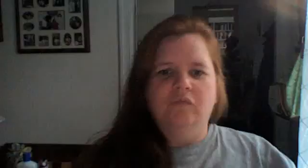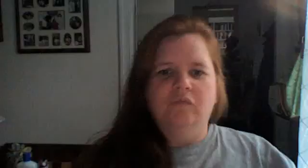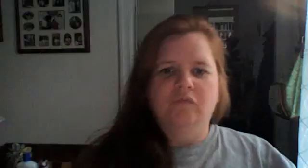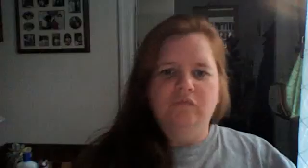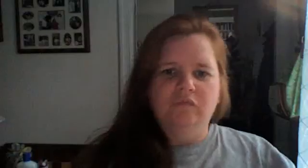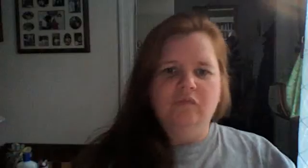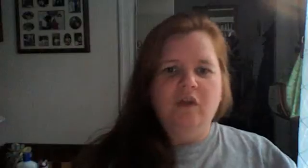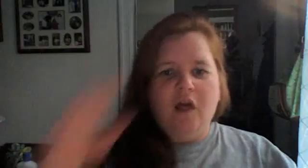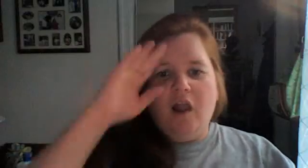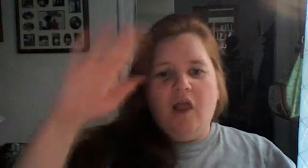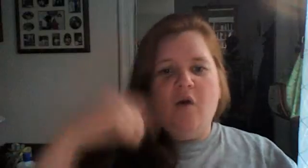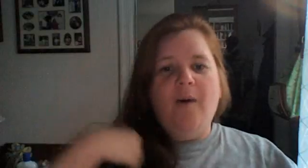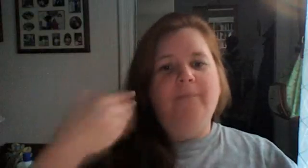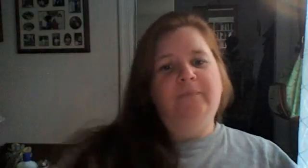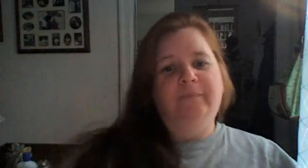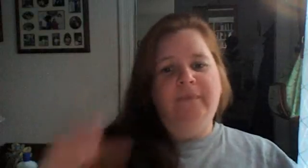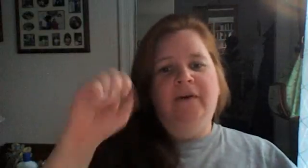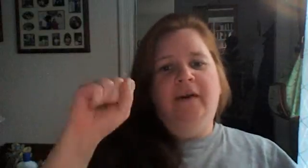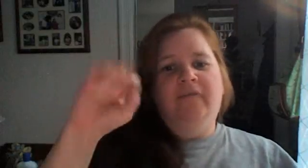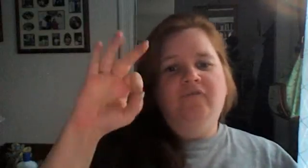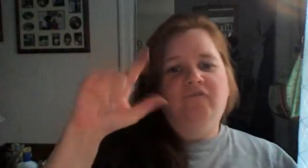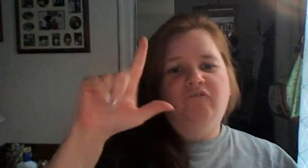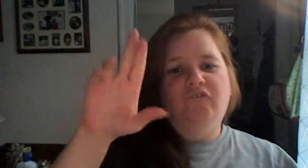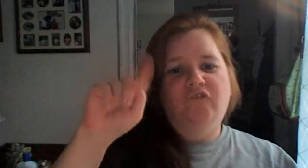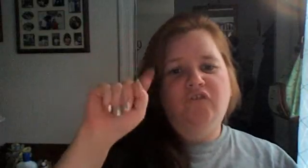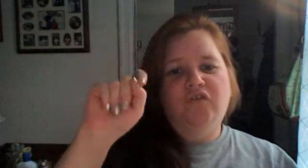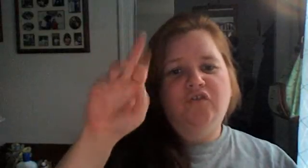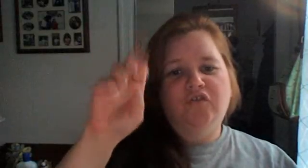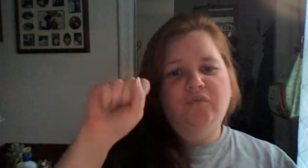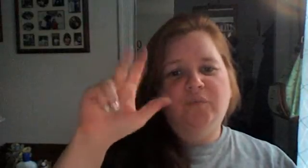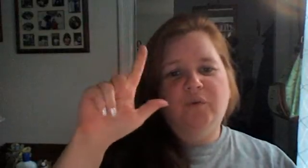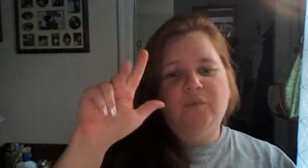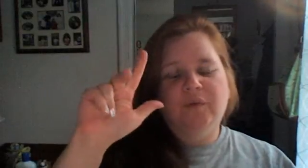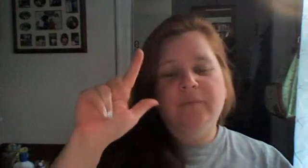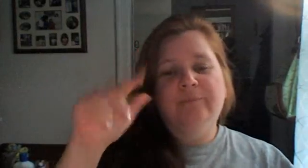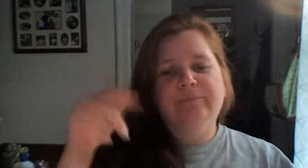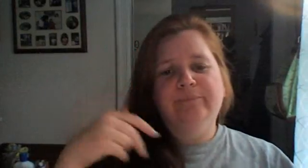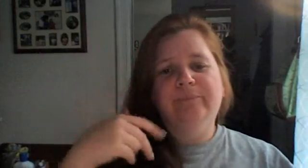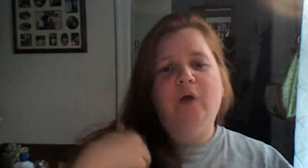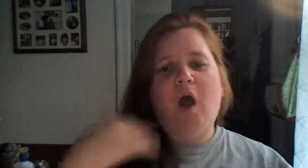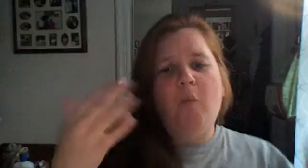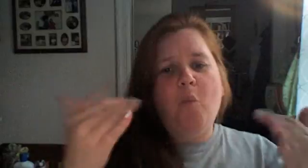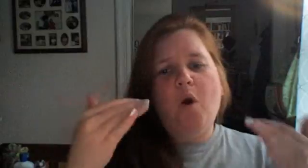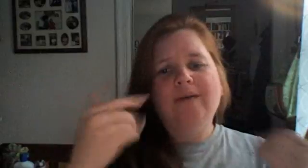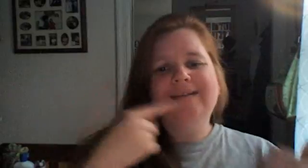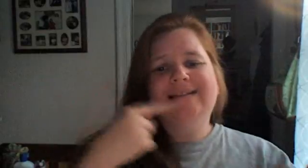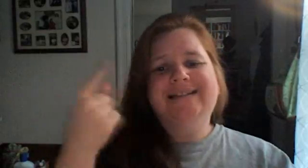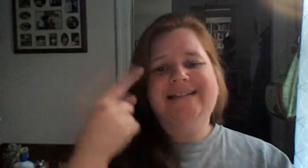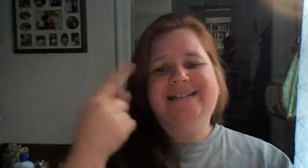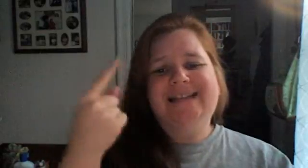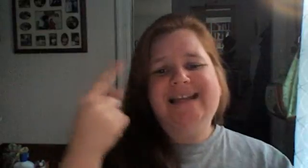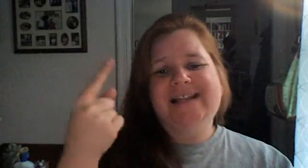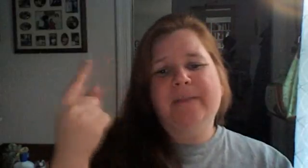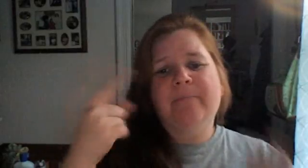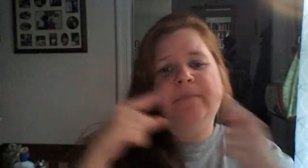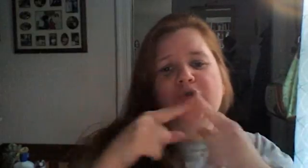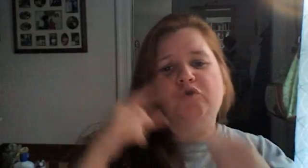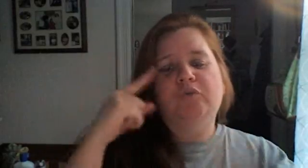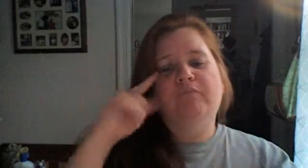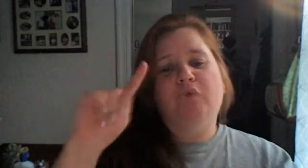Mr. Winkler, the correspondent with Al Jazeera English in Tripoli. Andrew, thank you very much. Now, loose the all-new